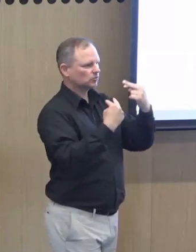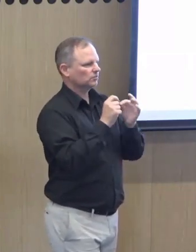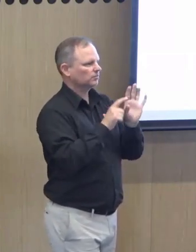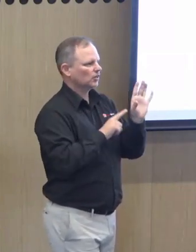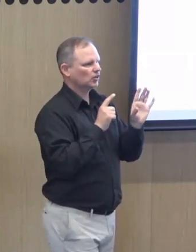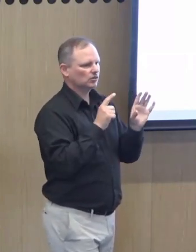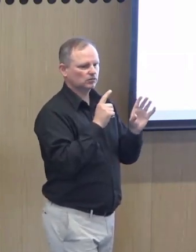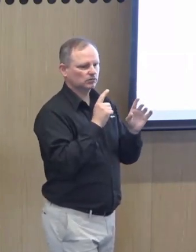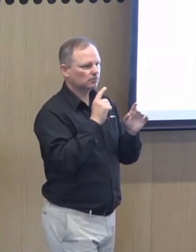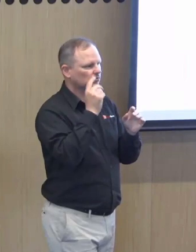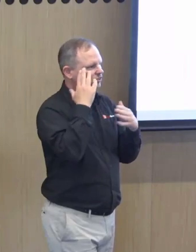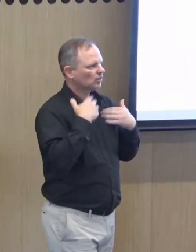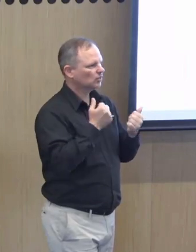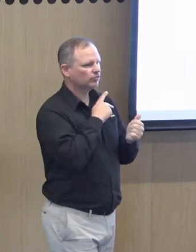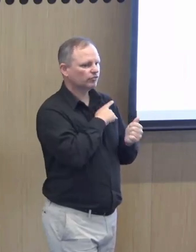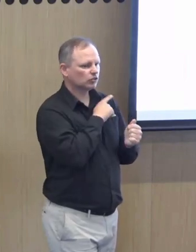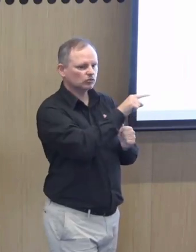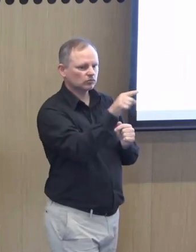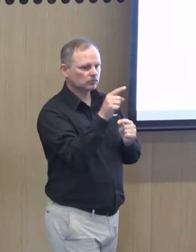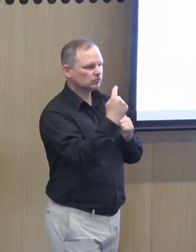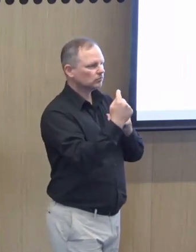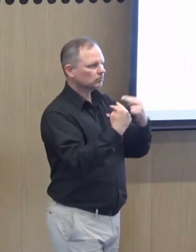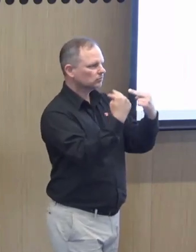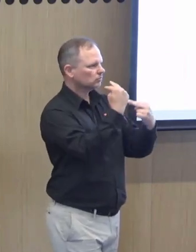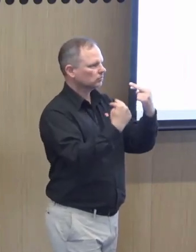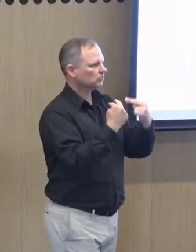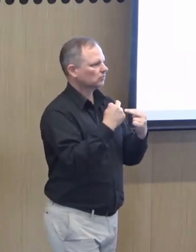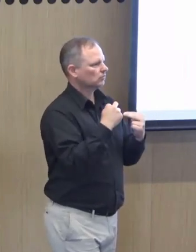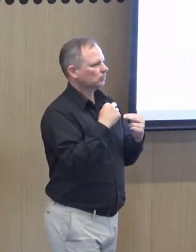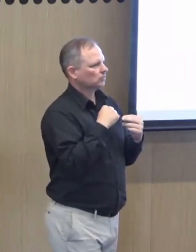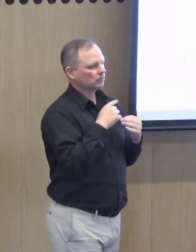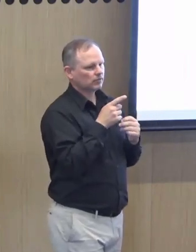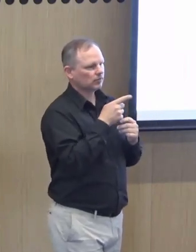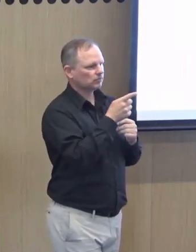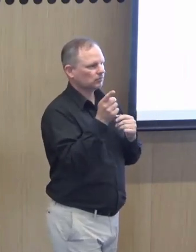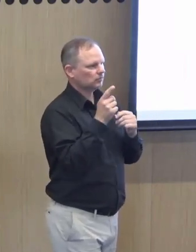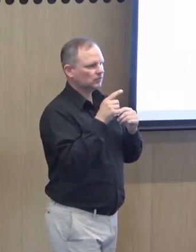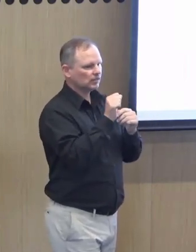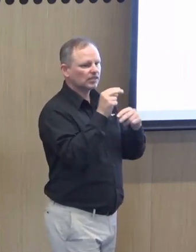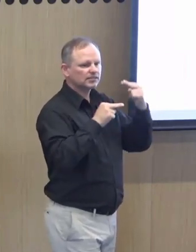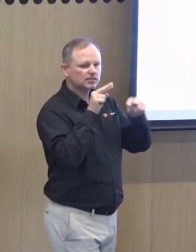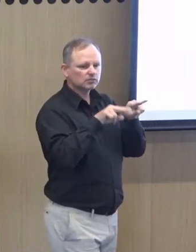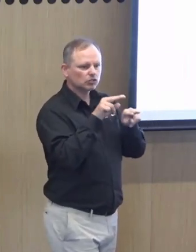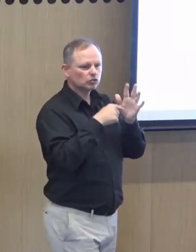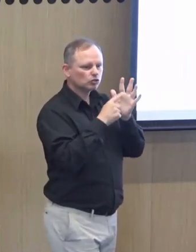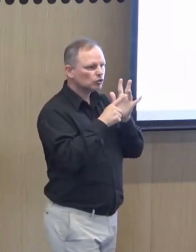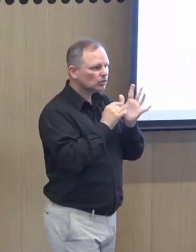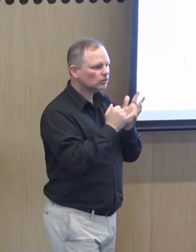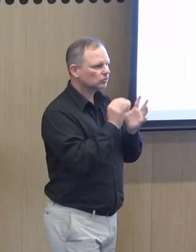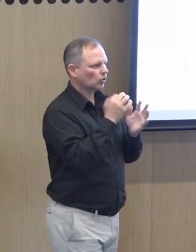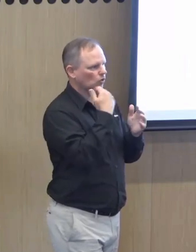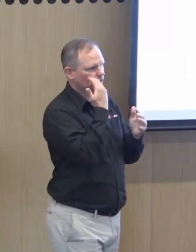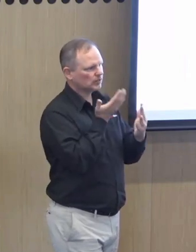there is that assessment stage. So a mental health professional might make an assessment of the deaf and hard of hearing person.